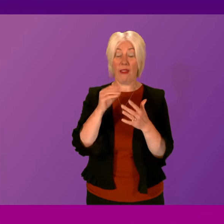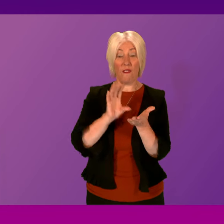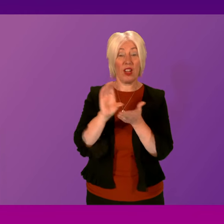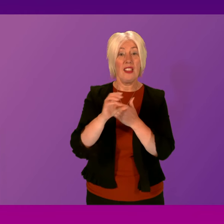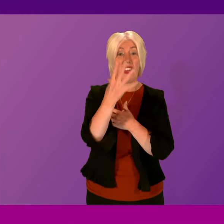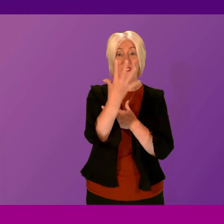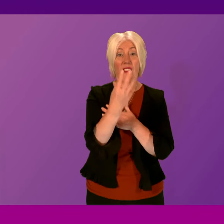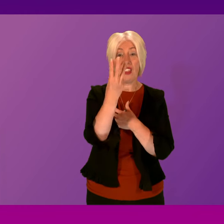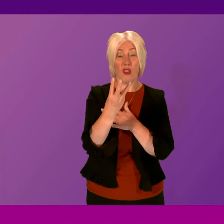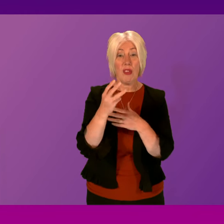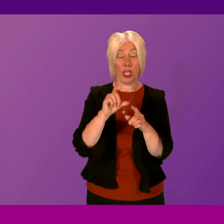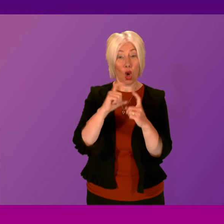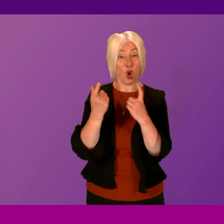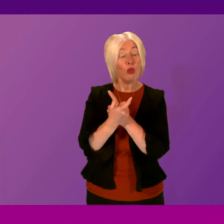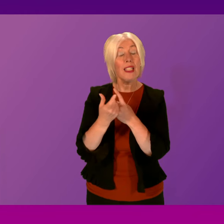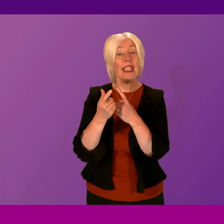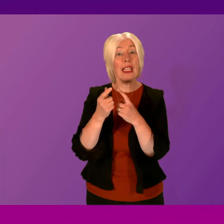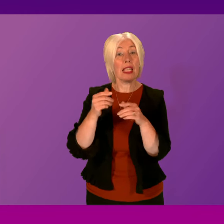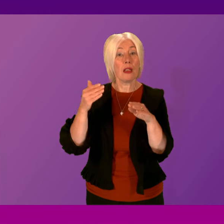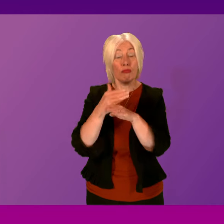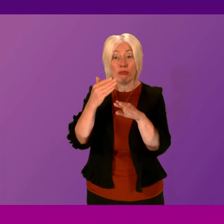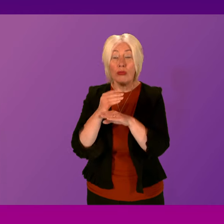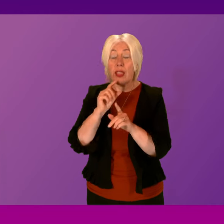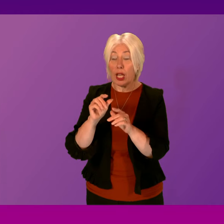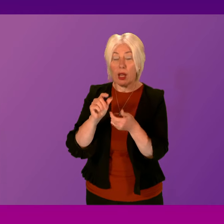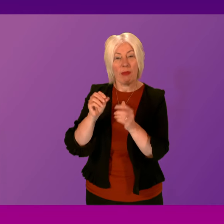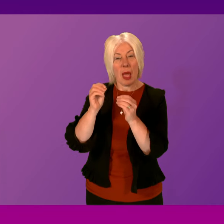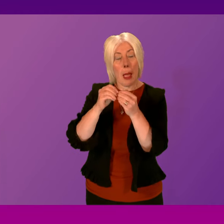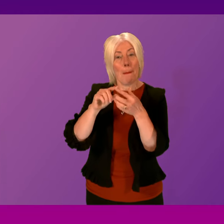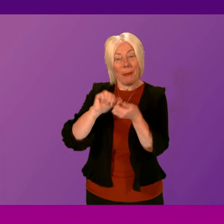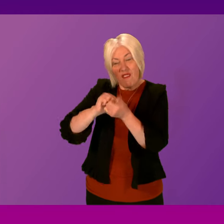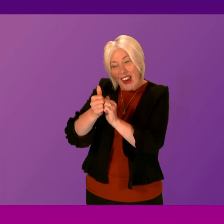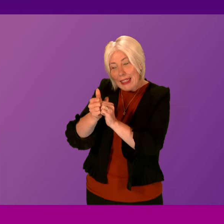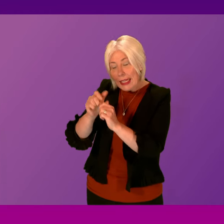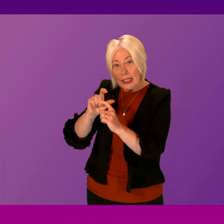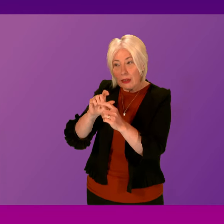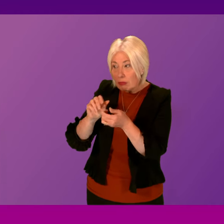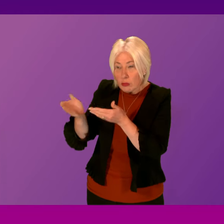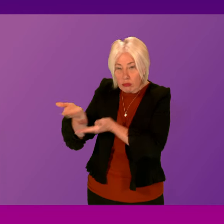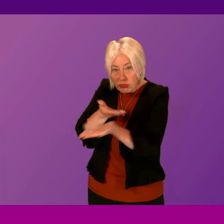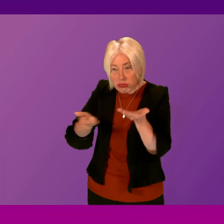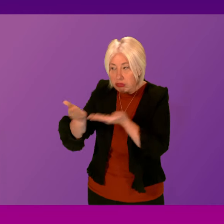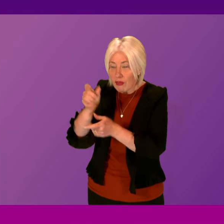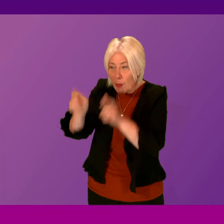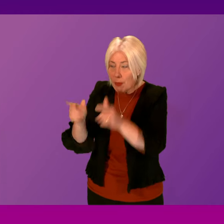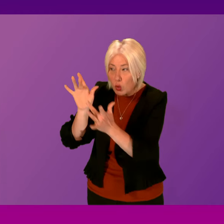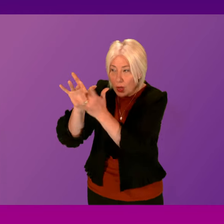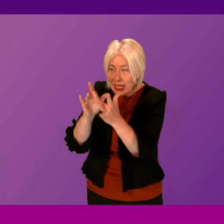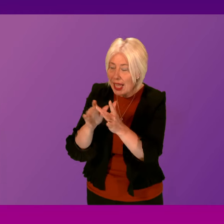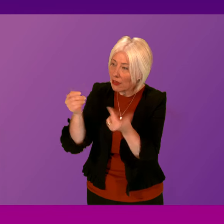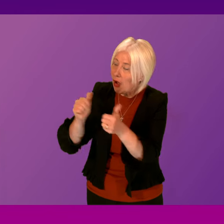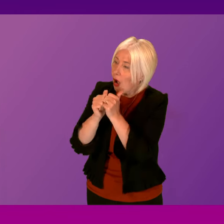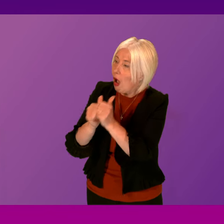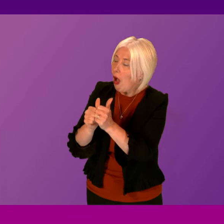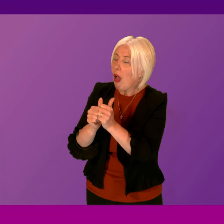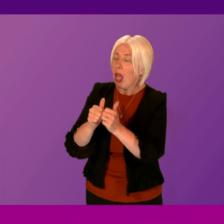organisations who are delivering befriending services and providing opportunities for people to connect. Social isolation, loneliness, mental health